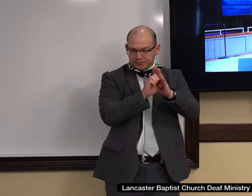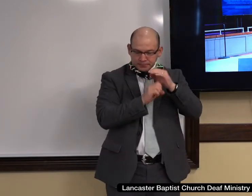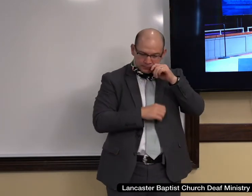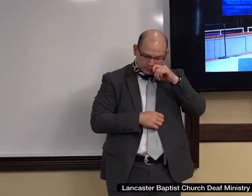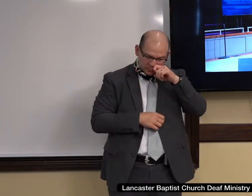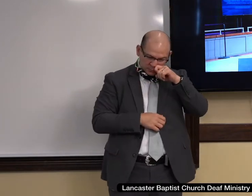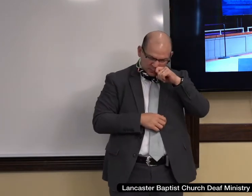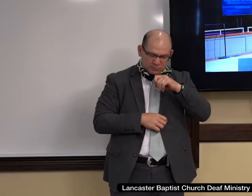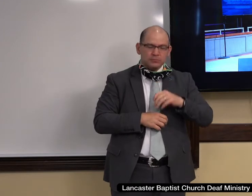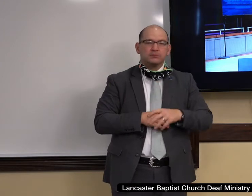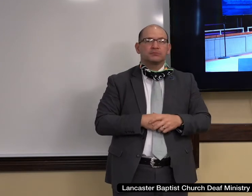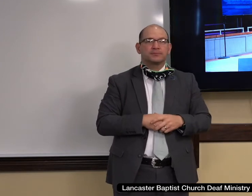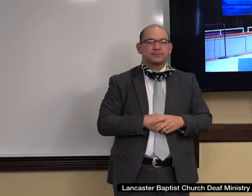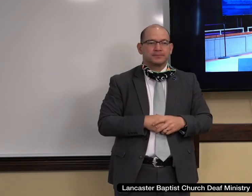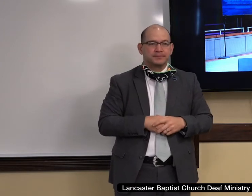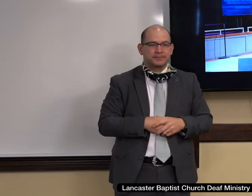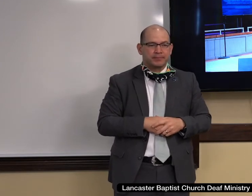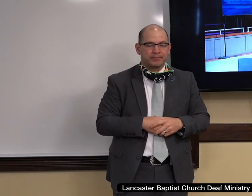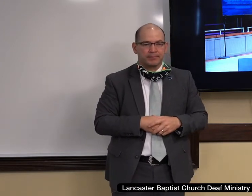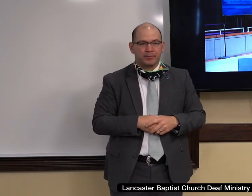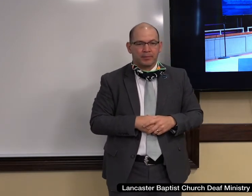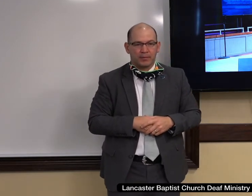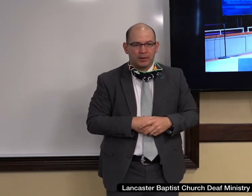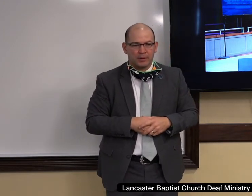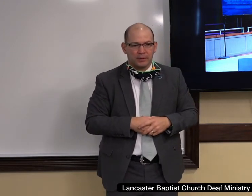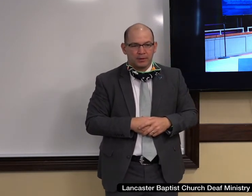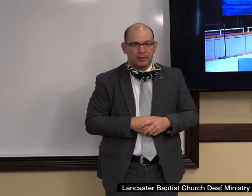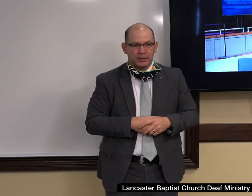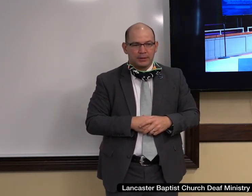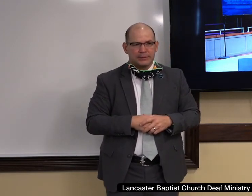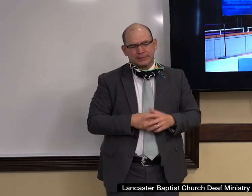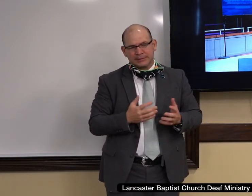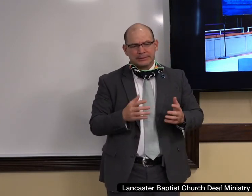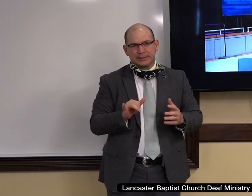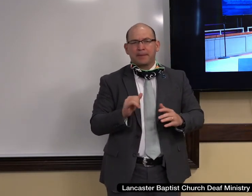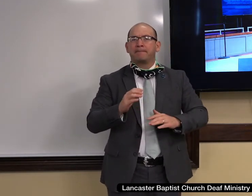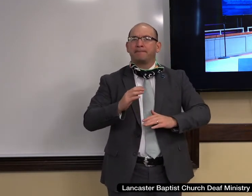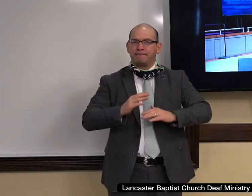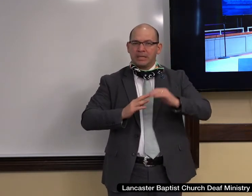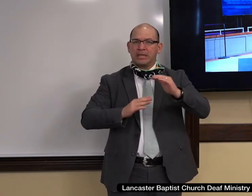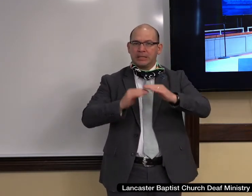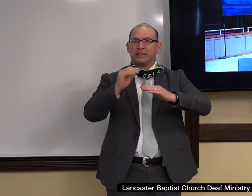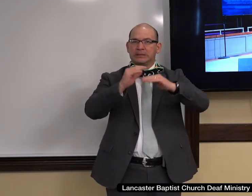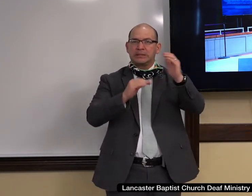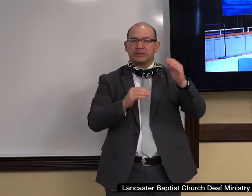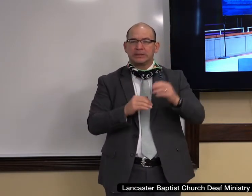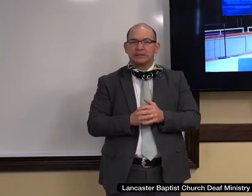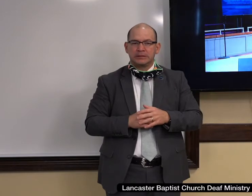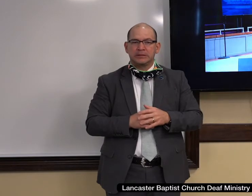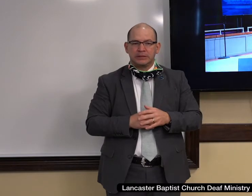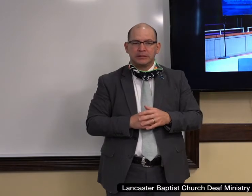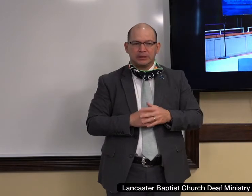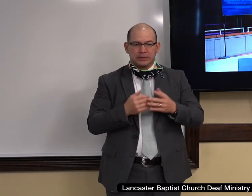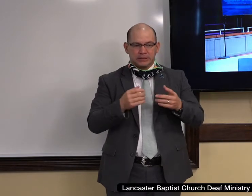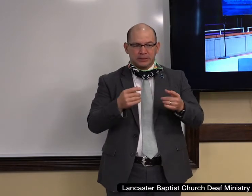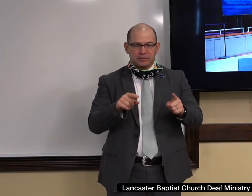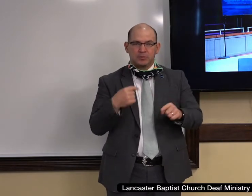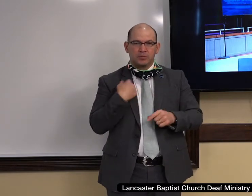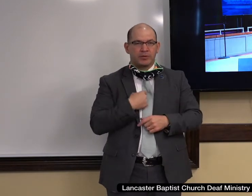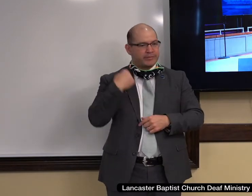scripture this morning is the analogy of construction that is to say that as we consider the subject of the